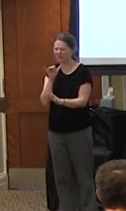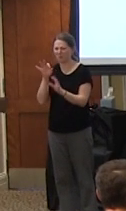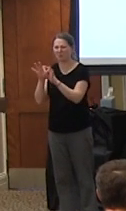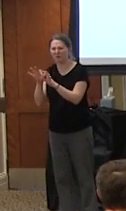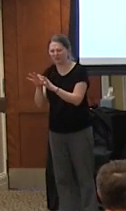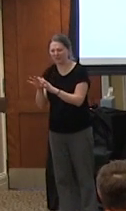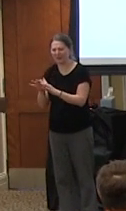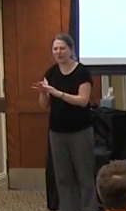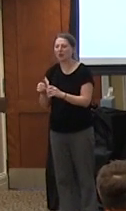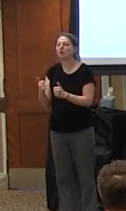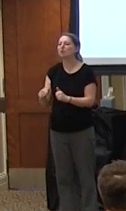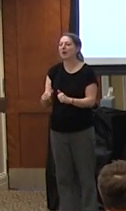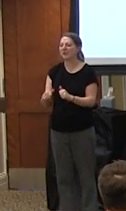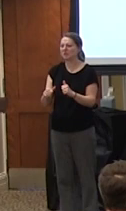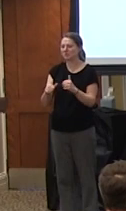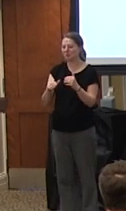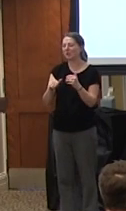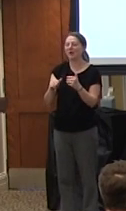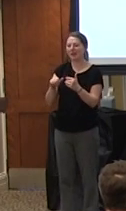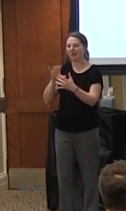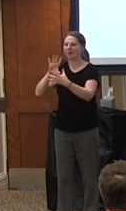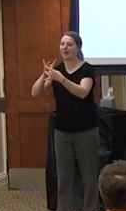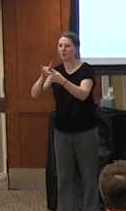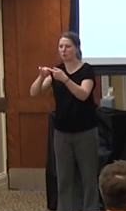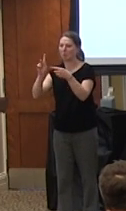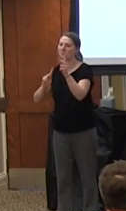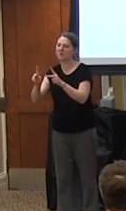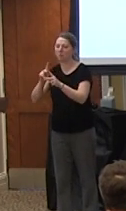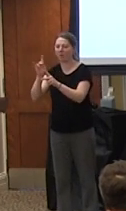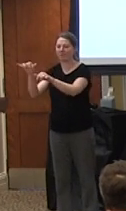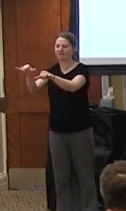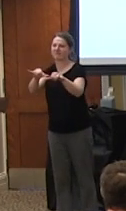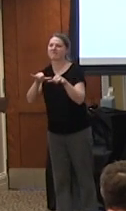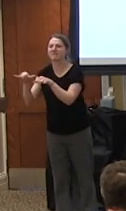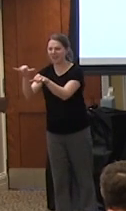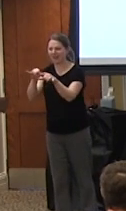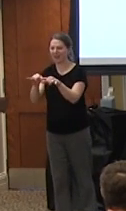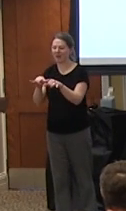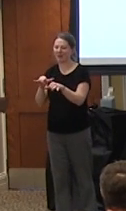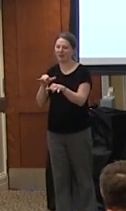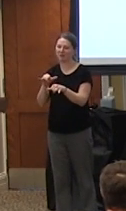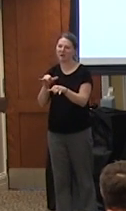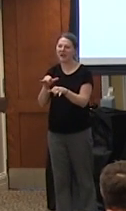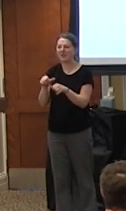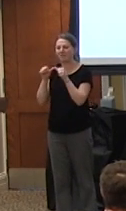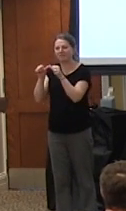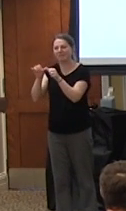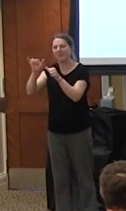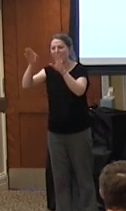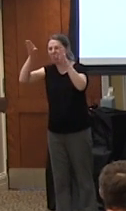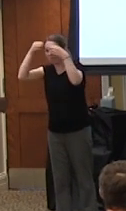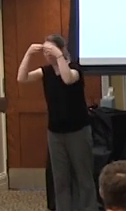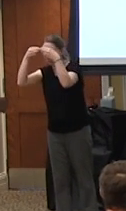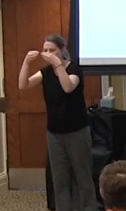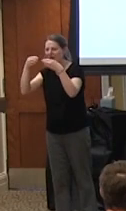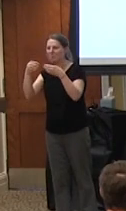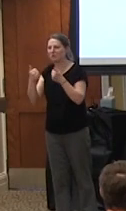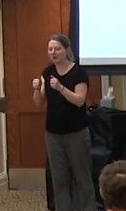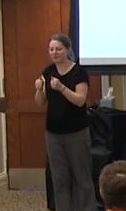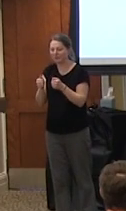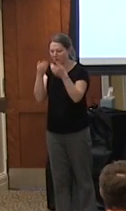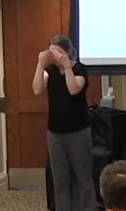amongst people that are the same right so this otherness will bring things oh this person does this other thing differently